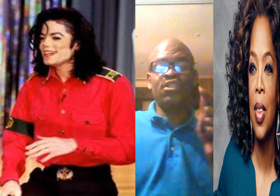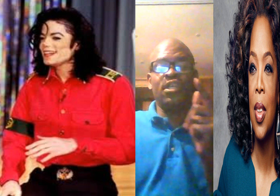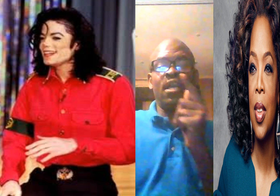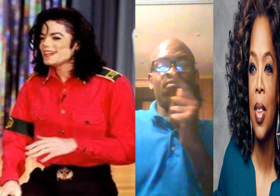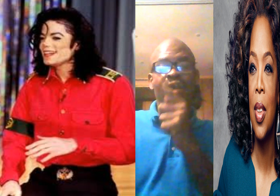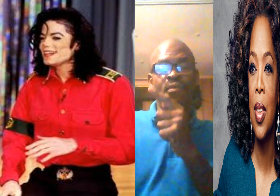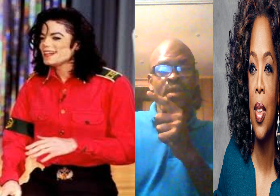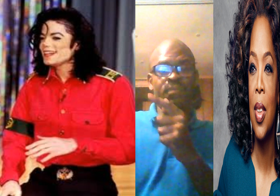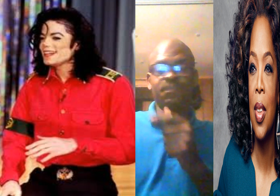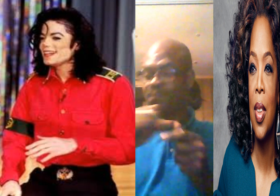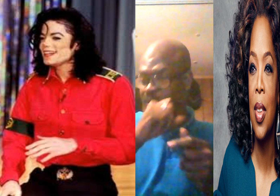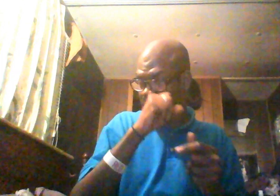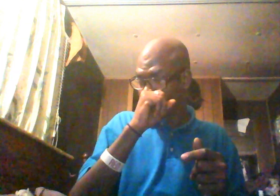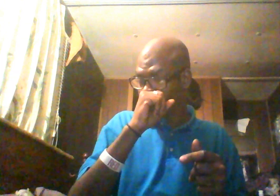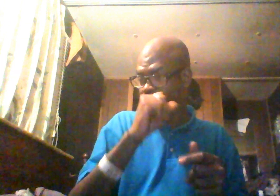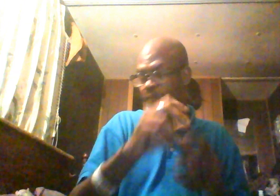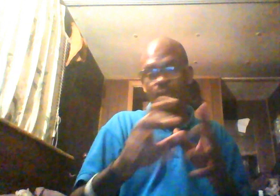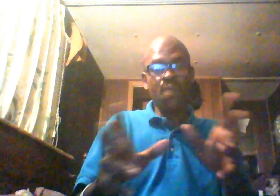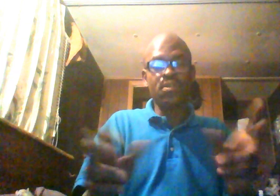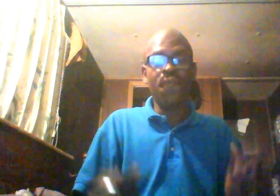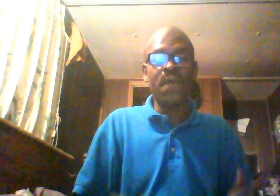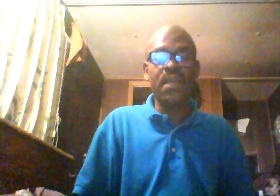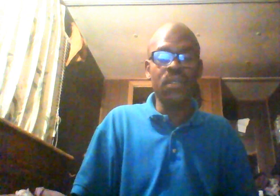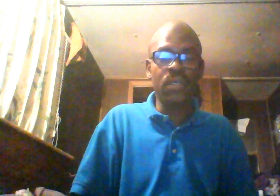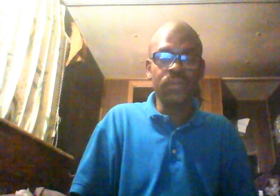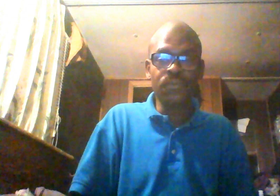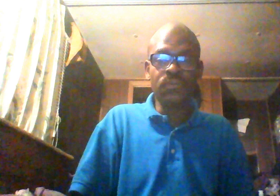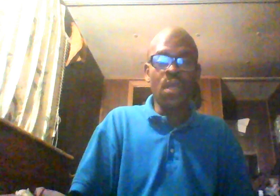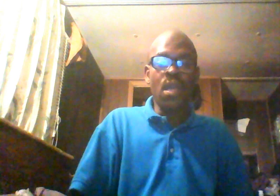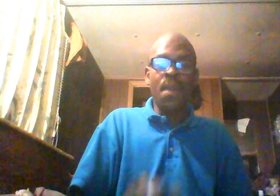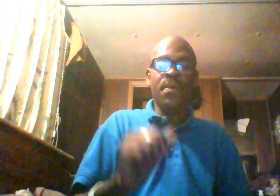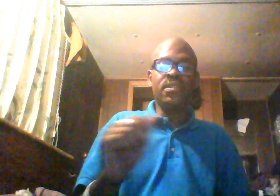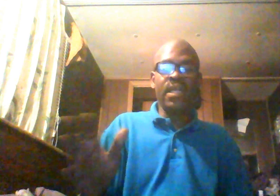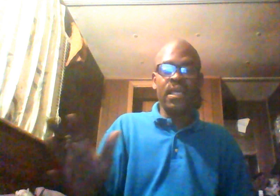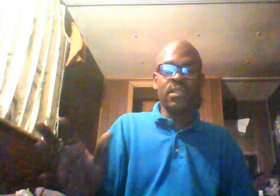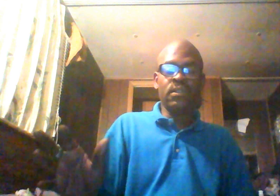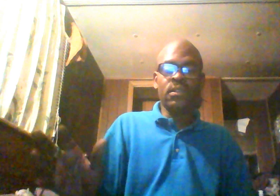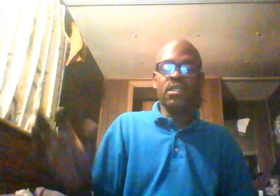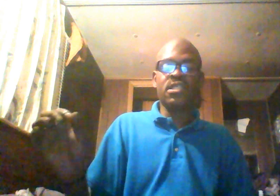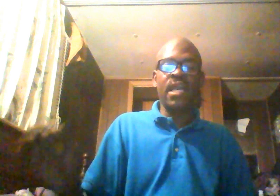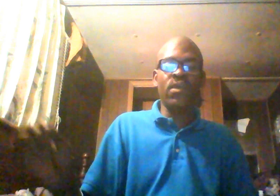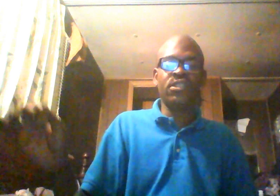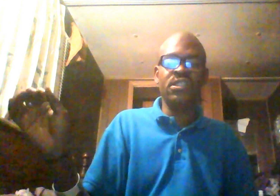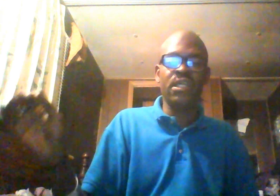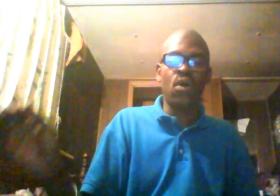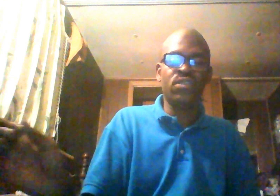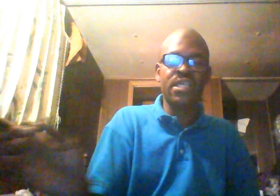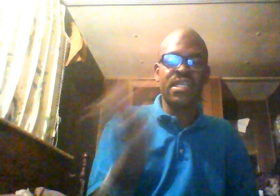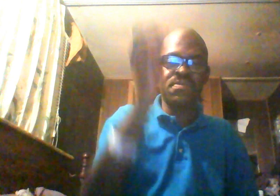shit and ran with it. It was all fine and good. But, then. The same way she did OJ Simpson.